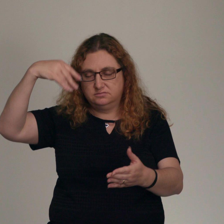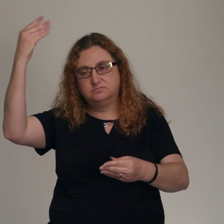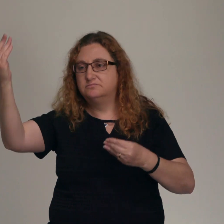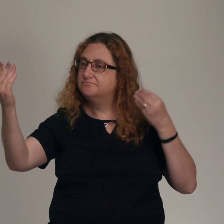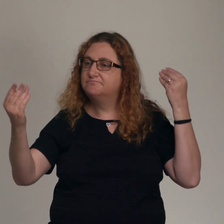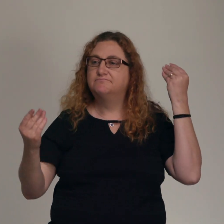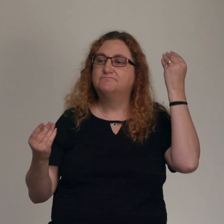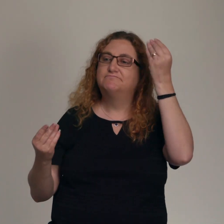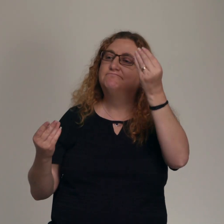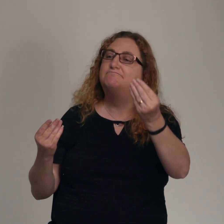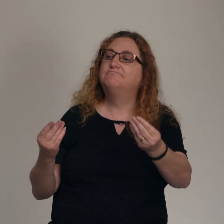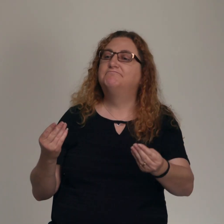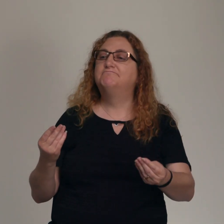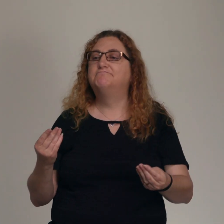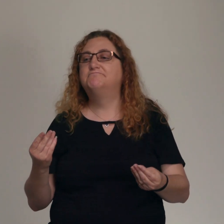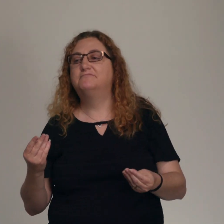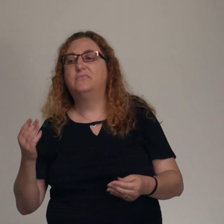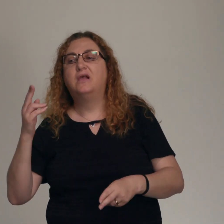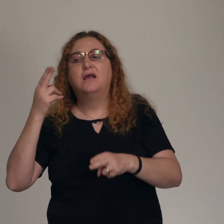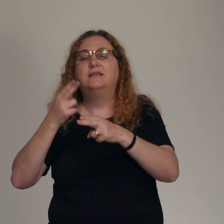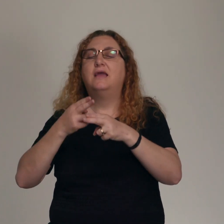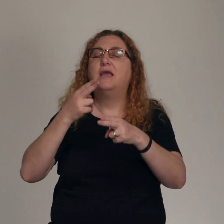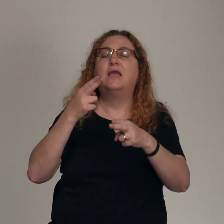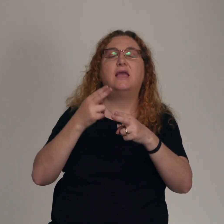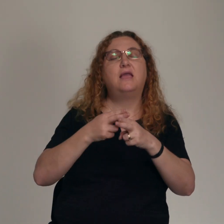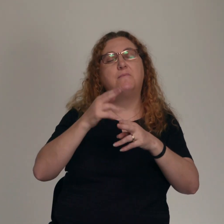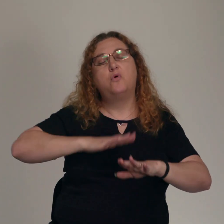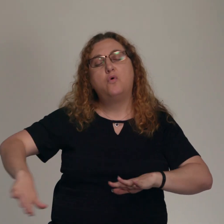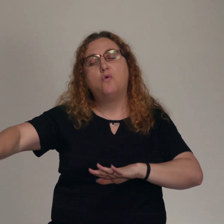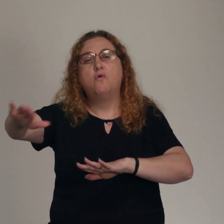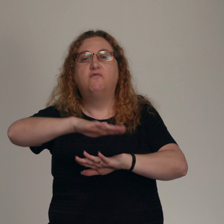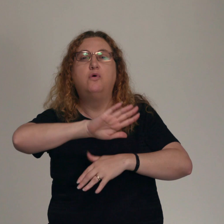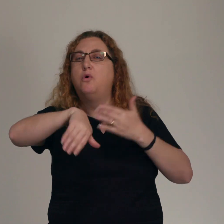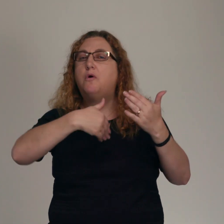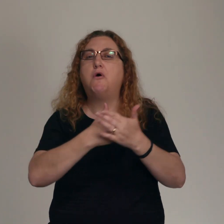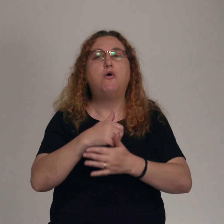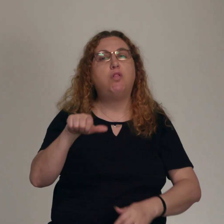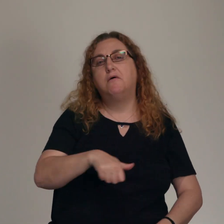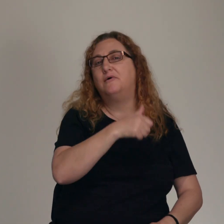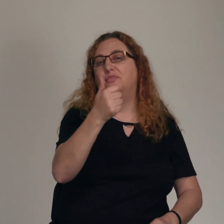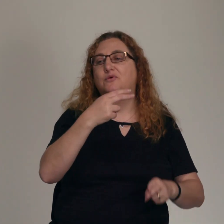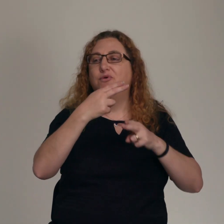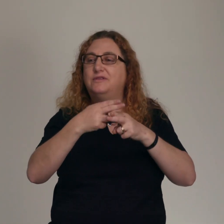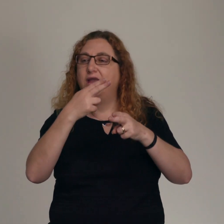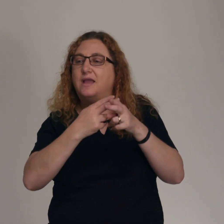glorified The name above all names Will